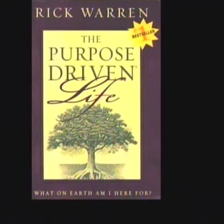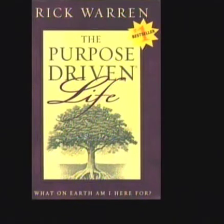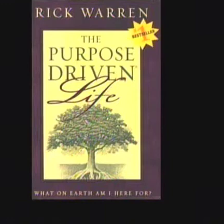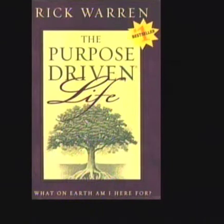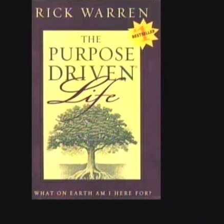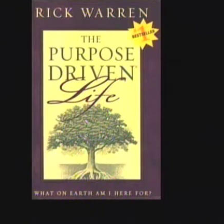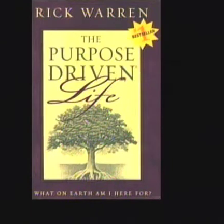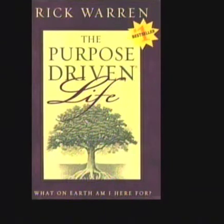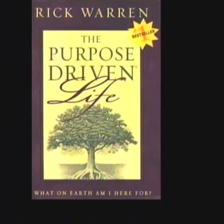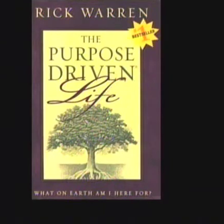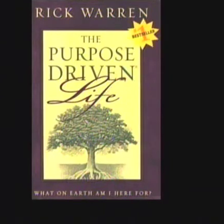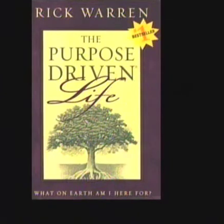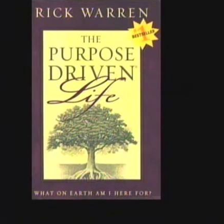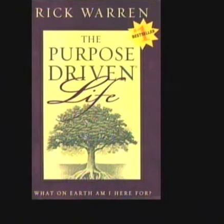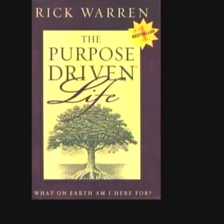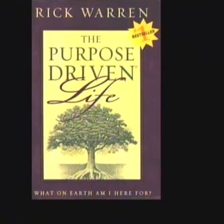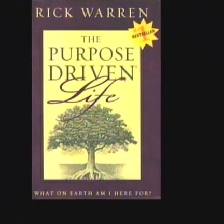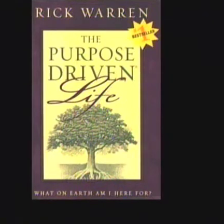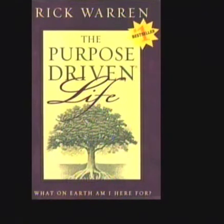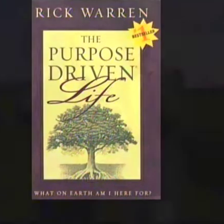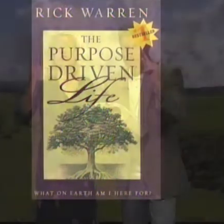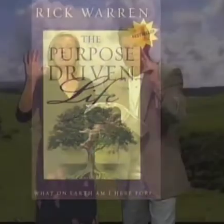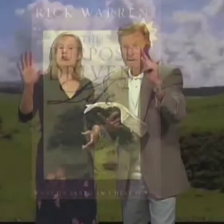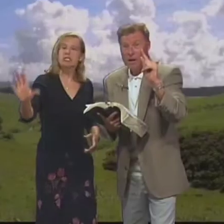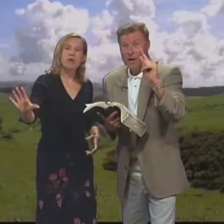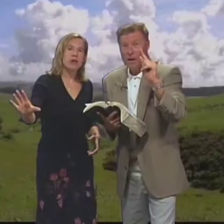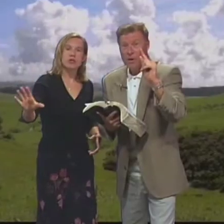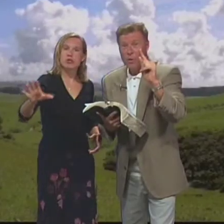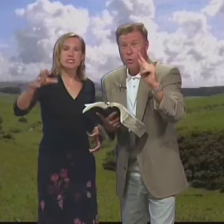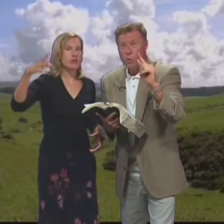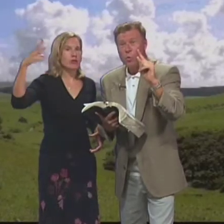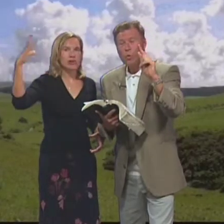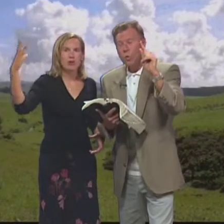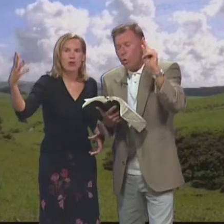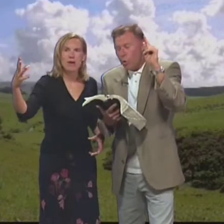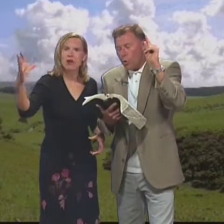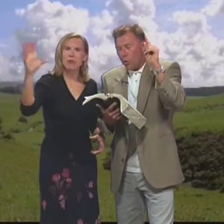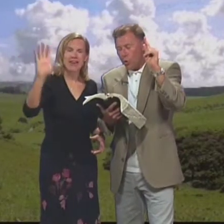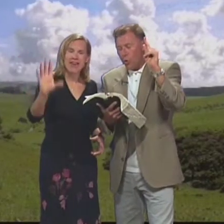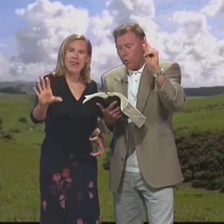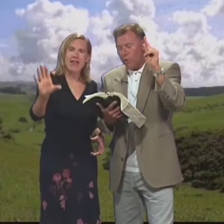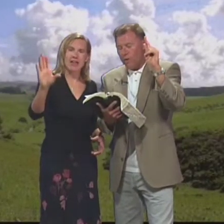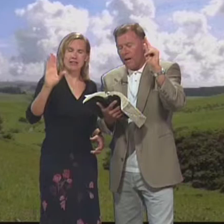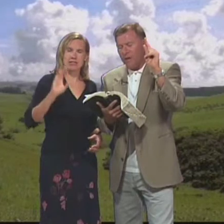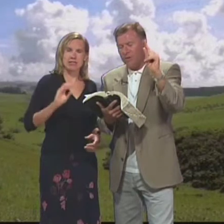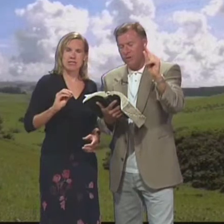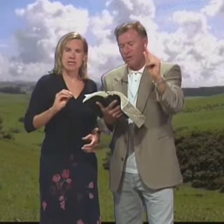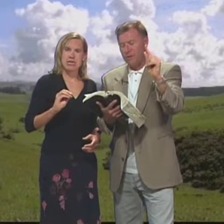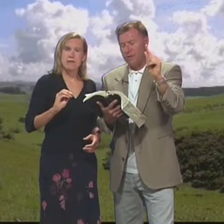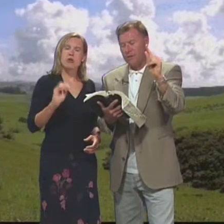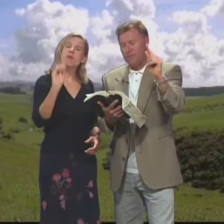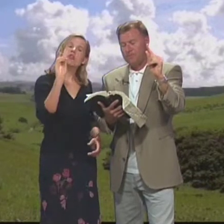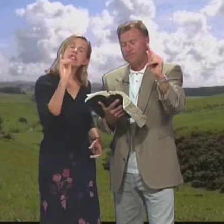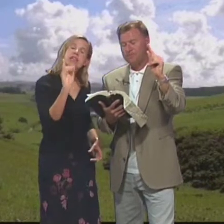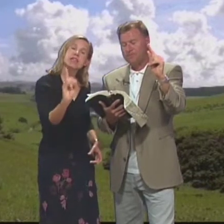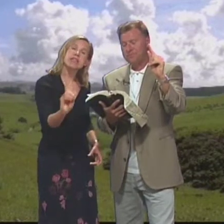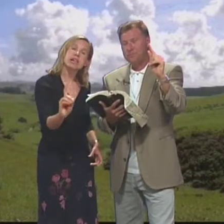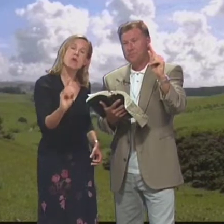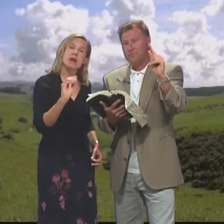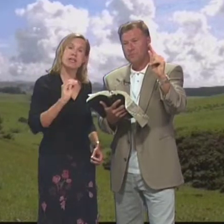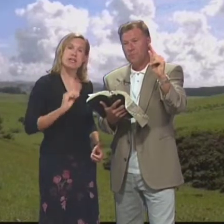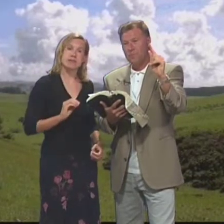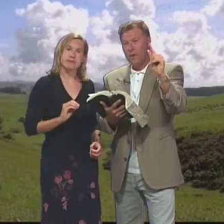There's a lot of good things And I'm not saying It's all bad But Hay muchas cosas buenas No estoy diciendo Que todo es malo Para nada We've got to discern Something here Podemos